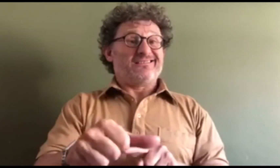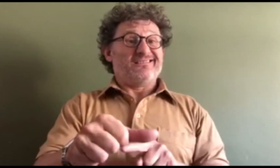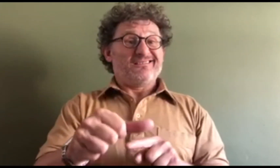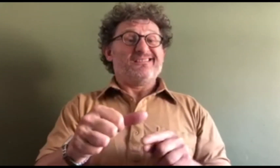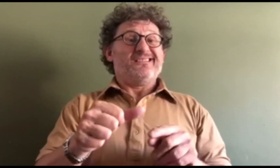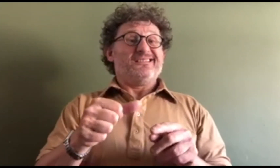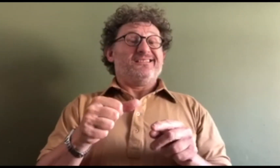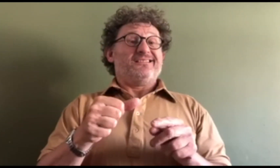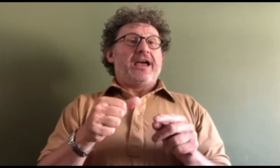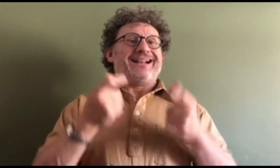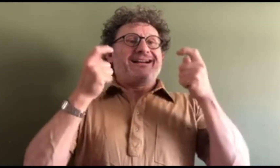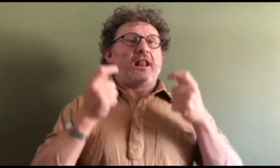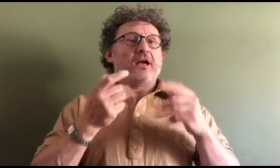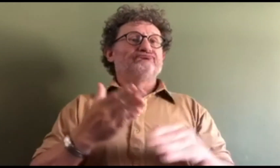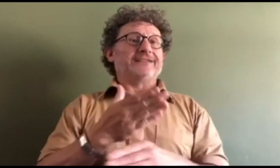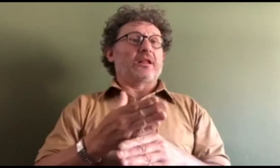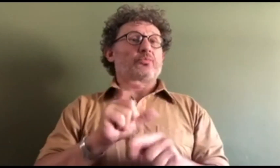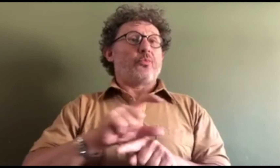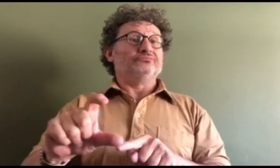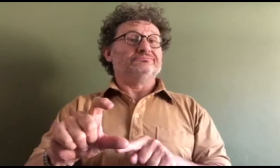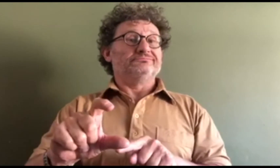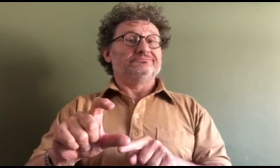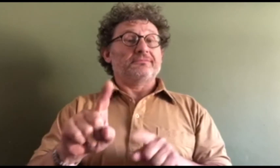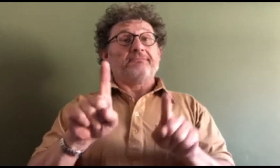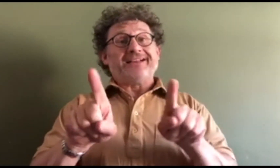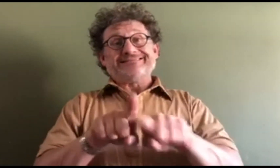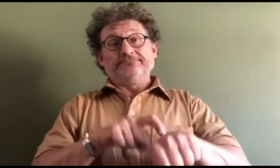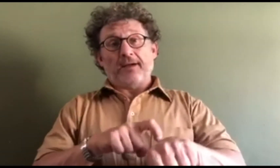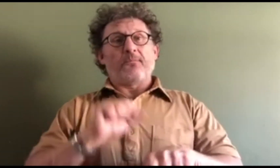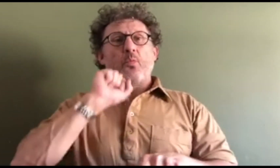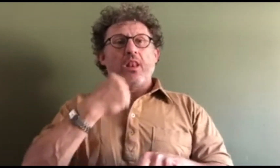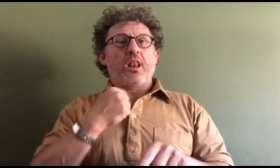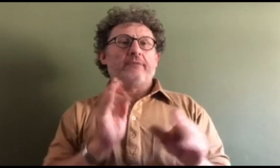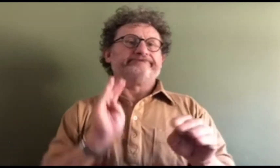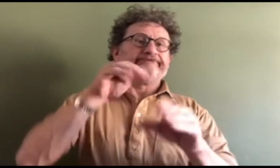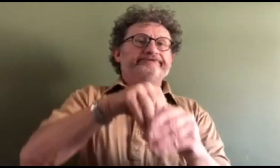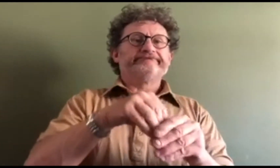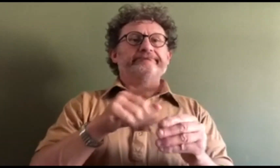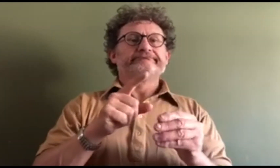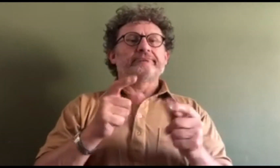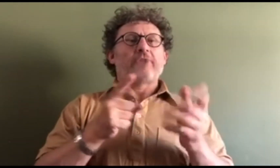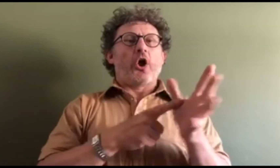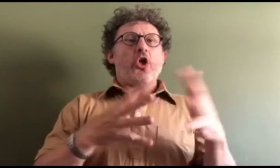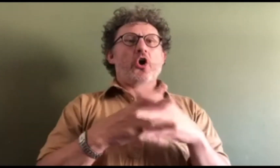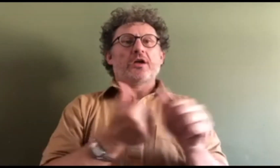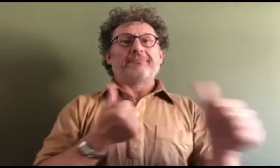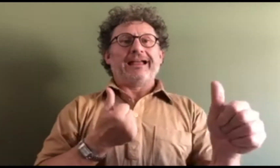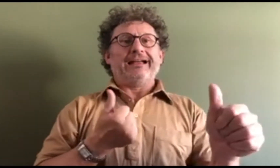which will lead me on to doing the legal practice course. But at the same time, I will also be working with